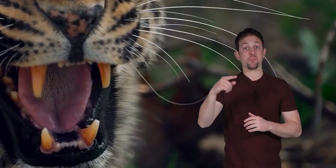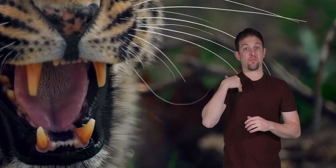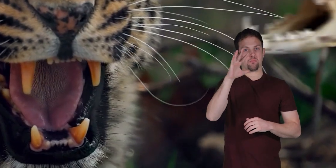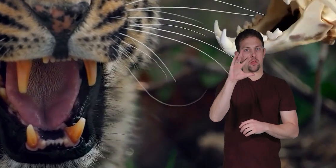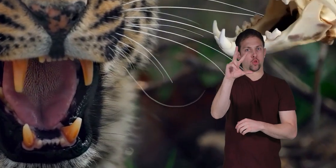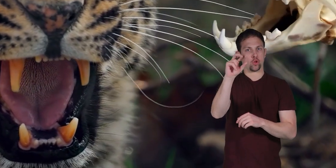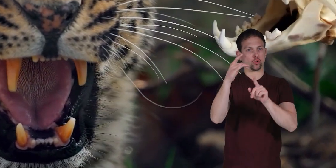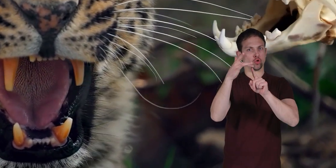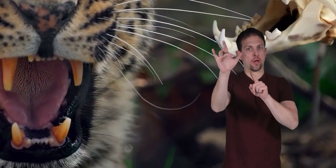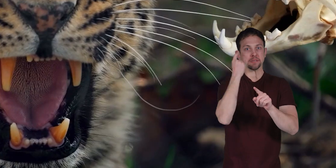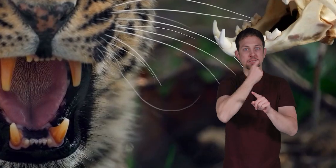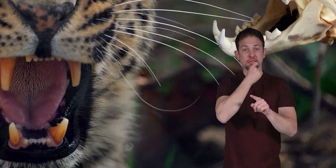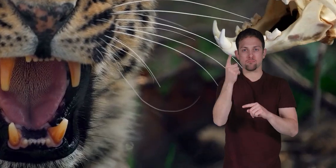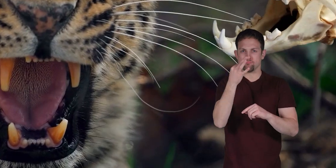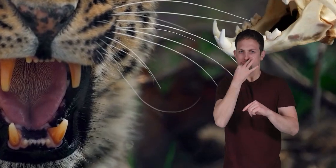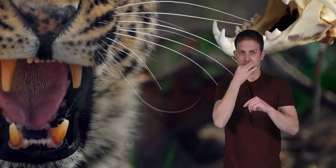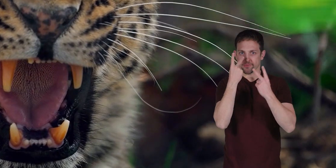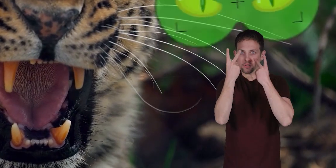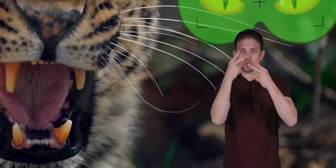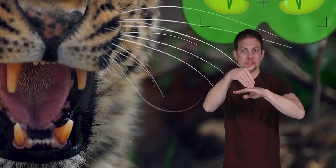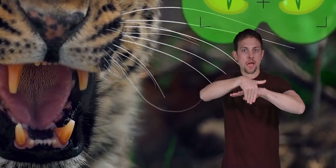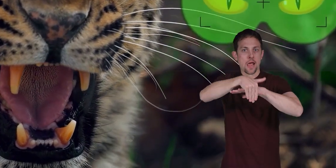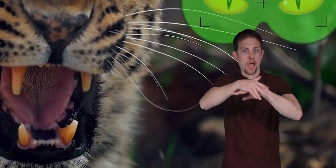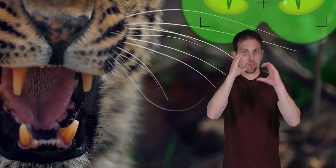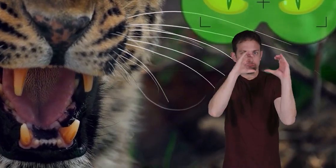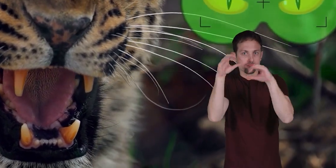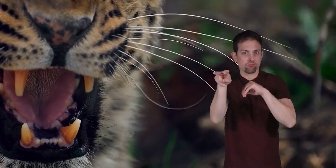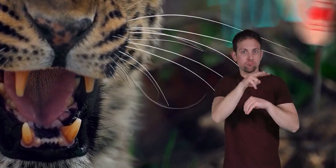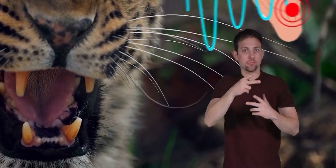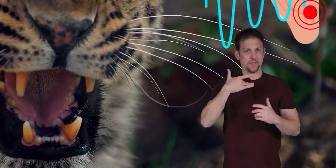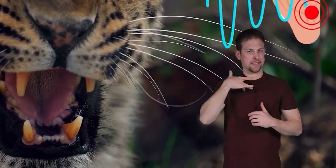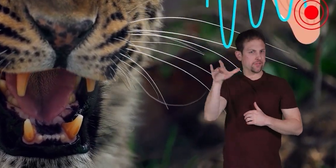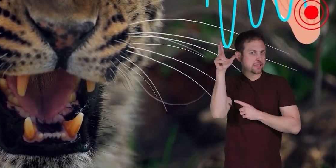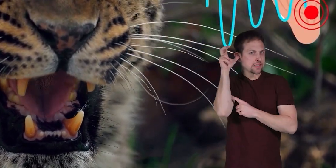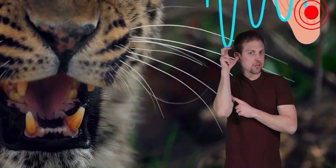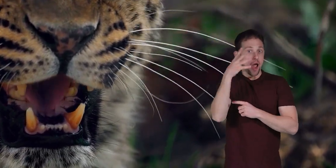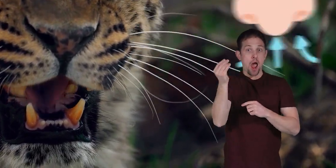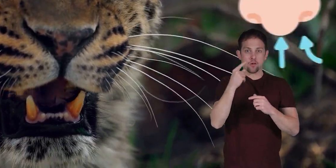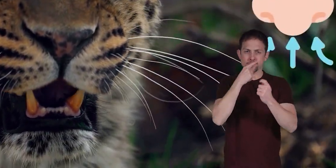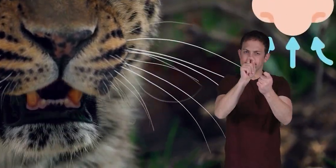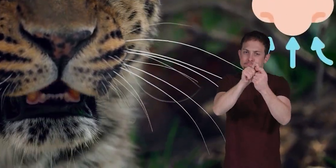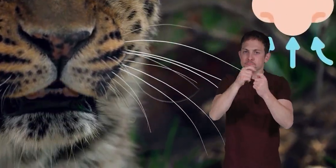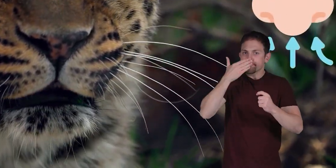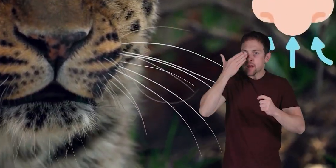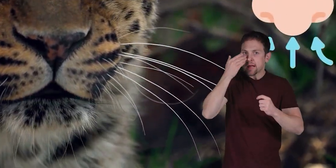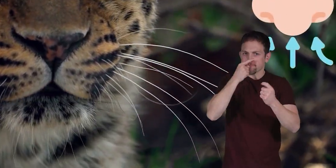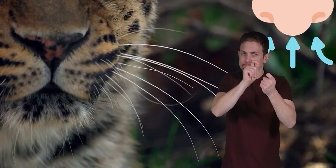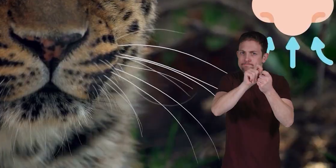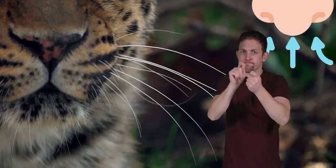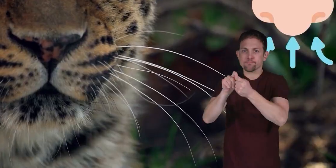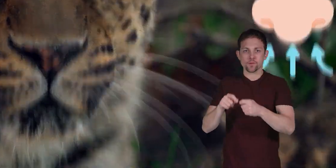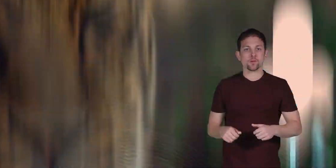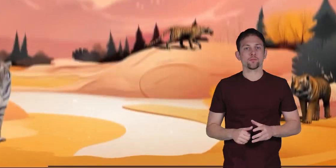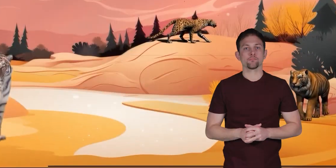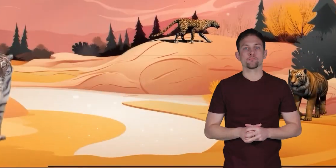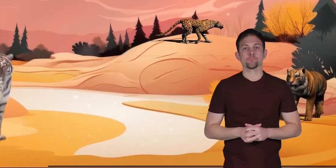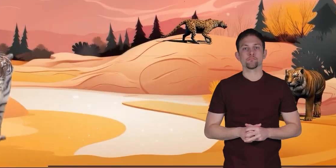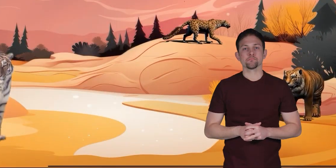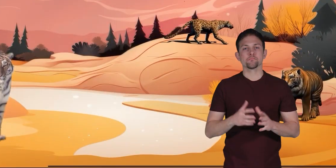around 30 sharp teeth, excellent night vision, sensitive ears, and an acute sense of smell. Why are